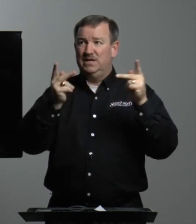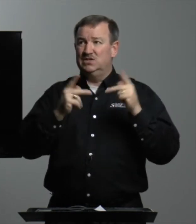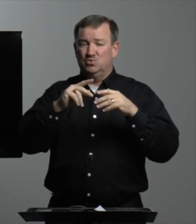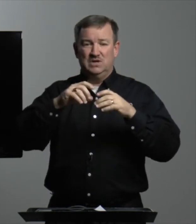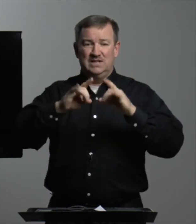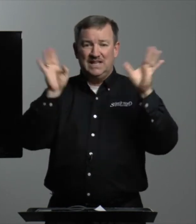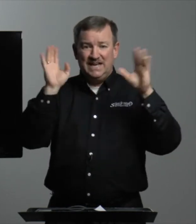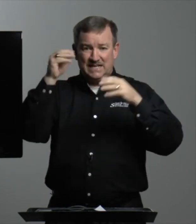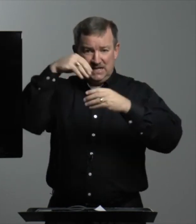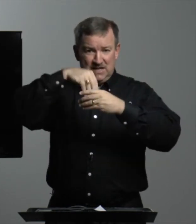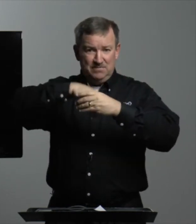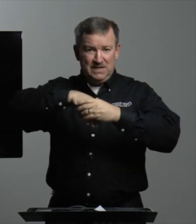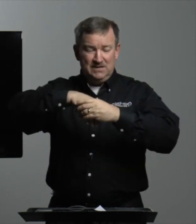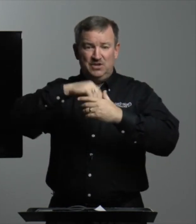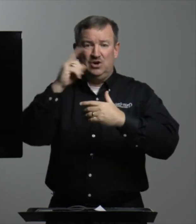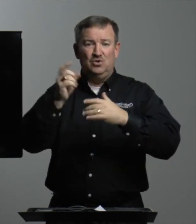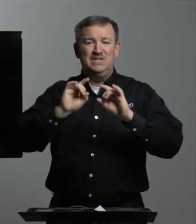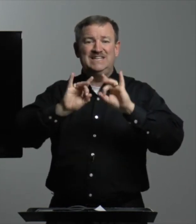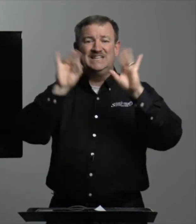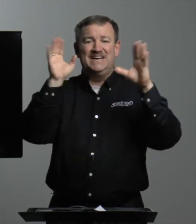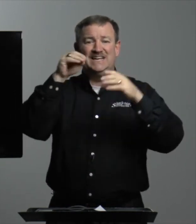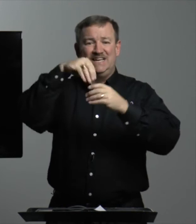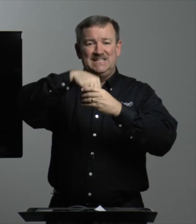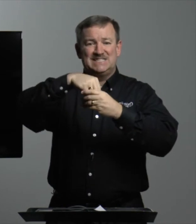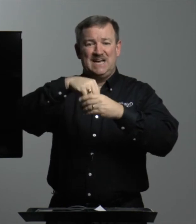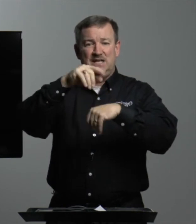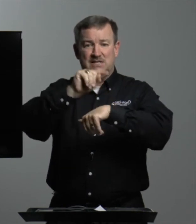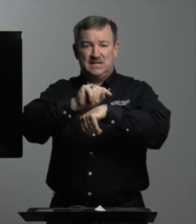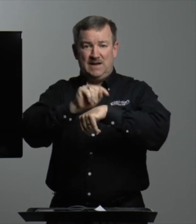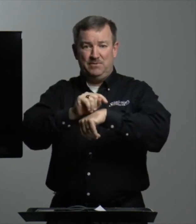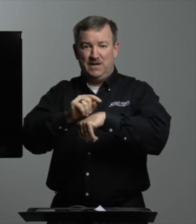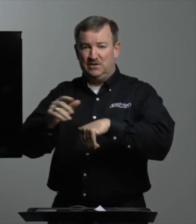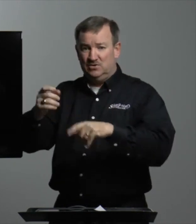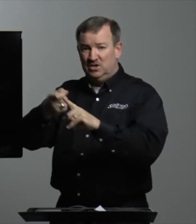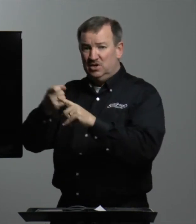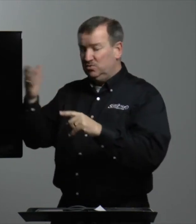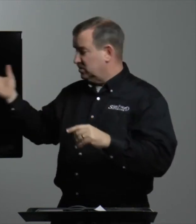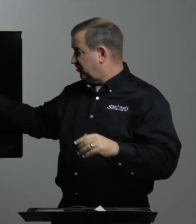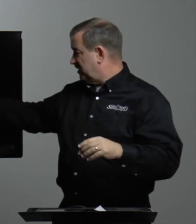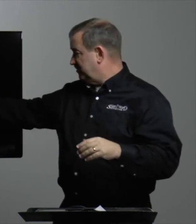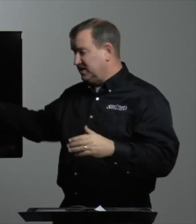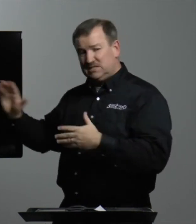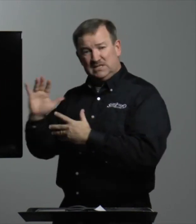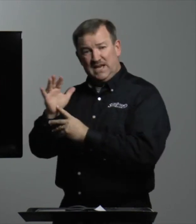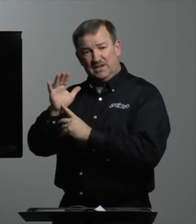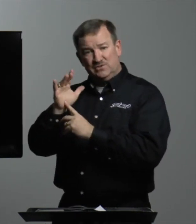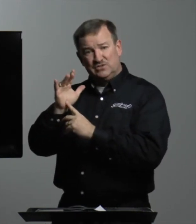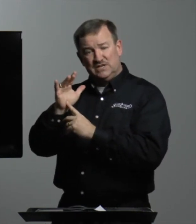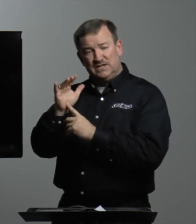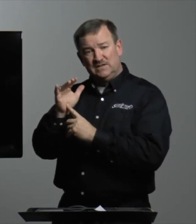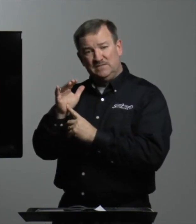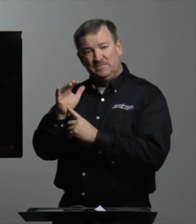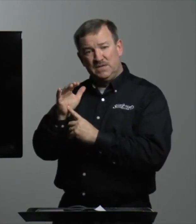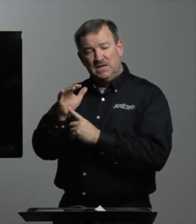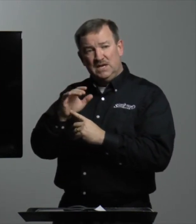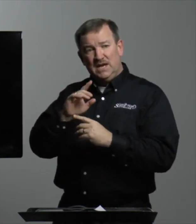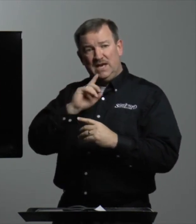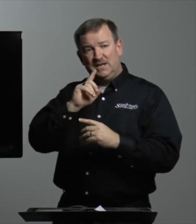place where light can come in. The only light inside the tabernacle was from this candlestick. And